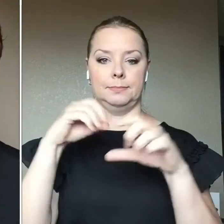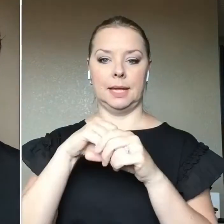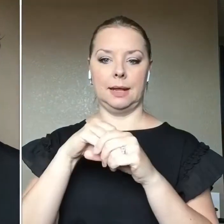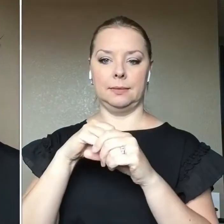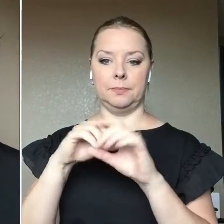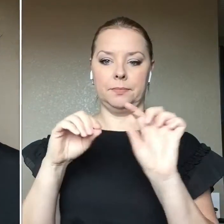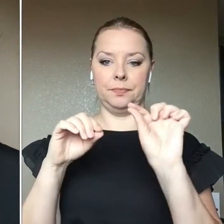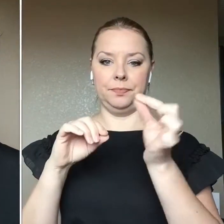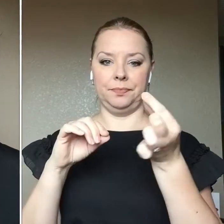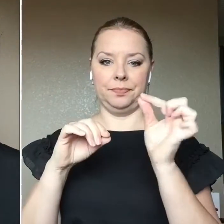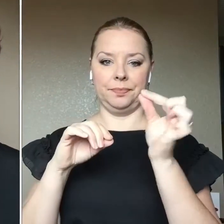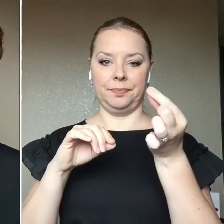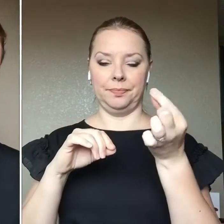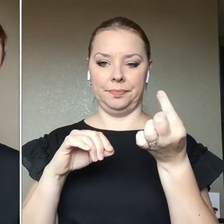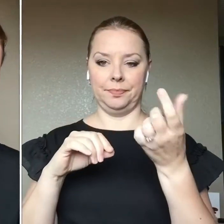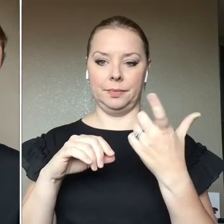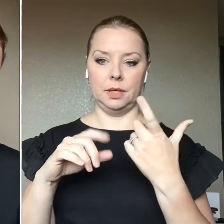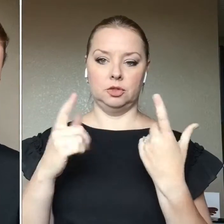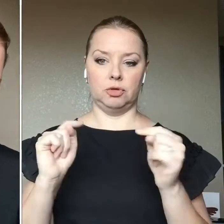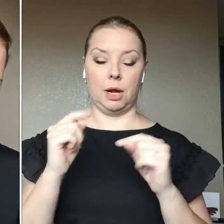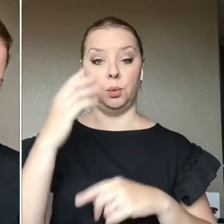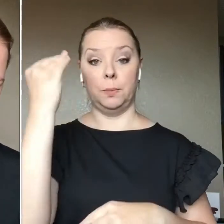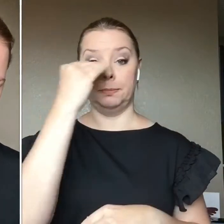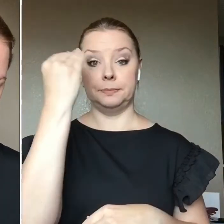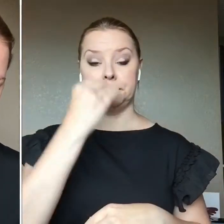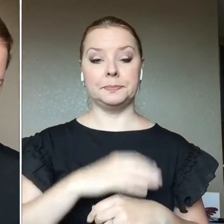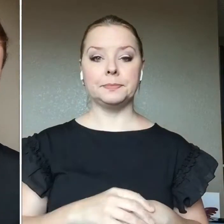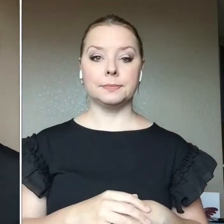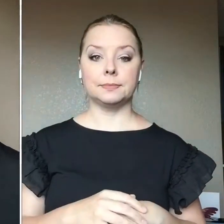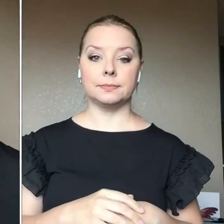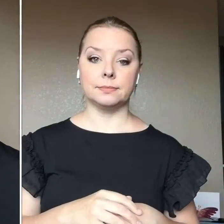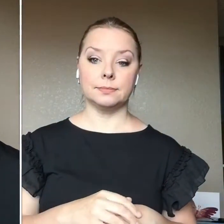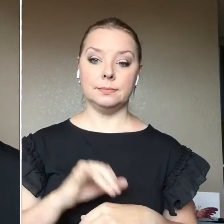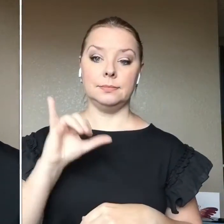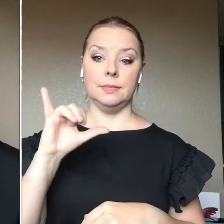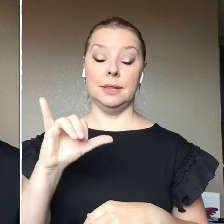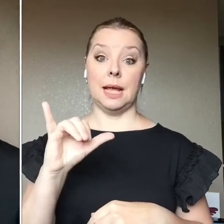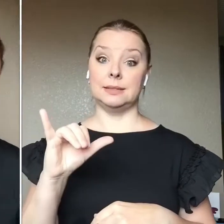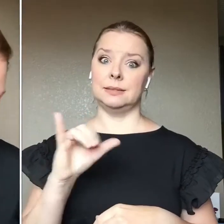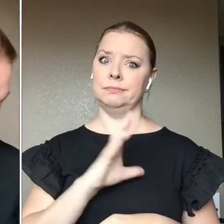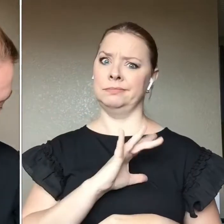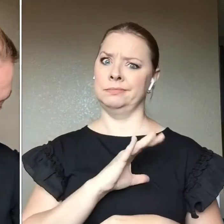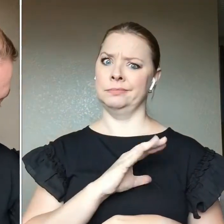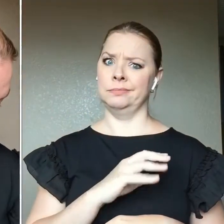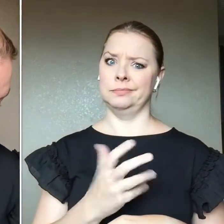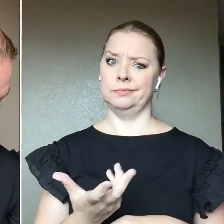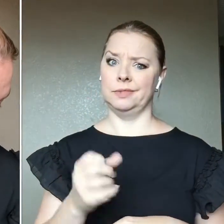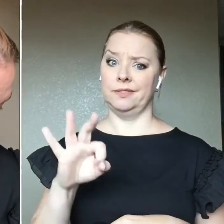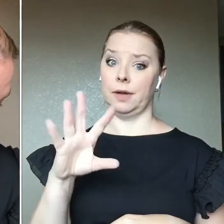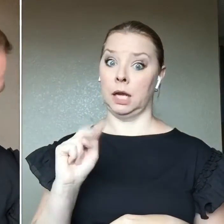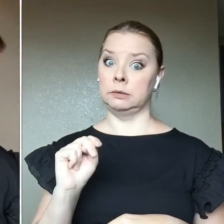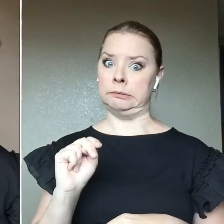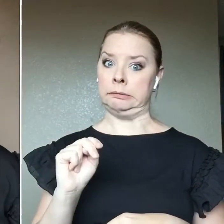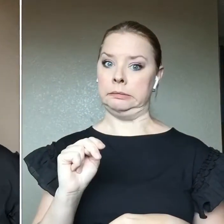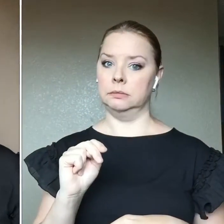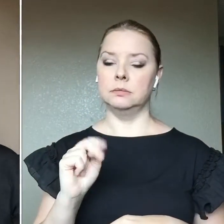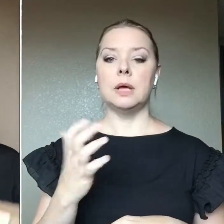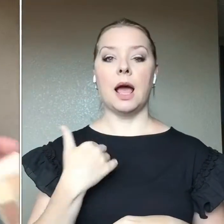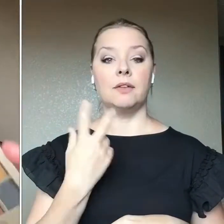wands that come with it to try to put my makeup on, which is always a good time. Um, so there's two more palettes, the 24